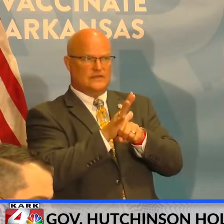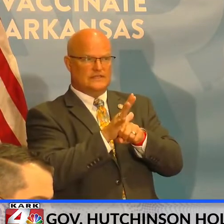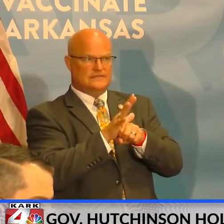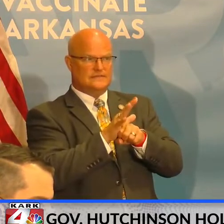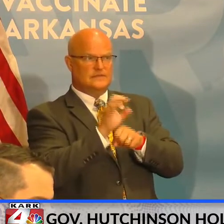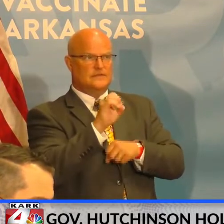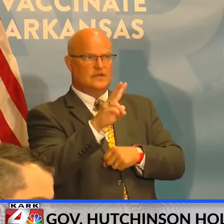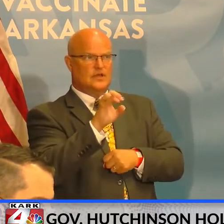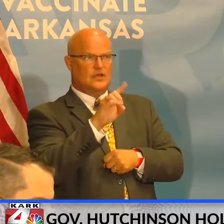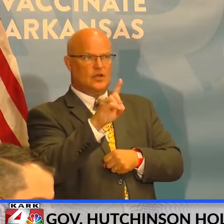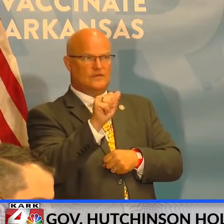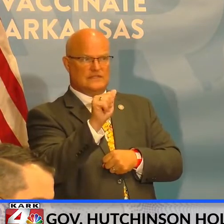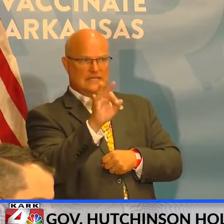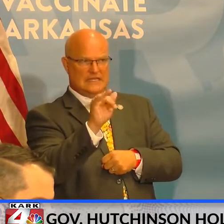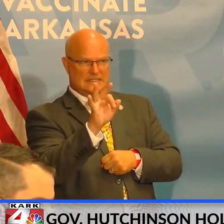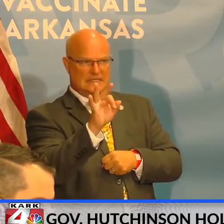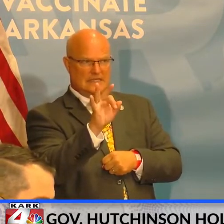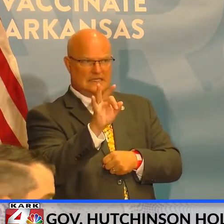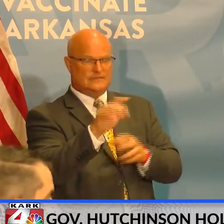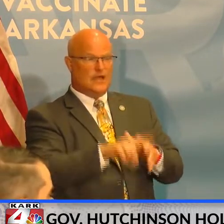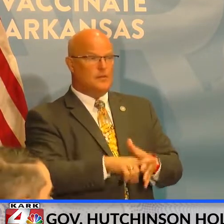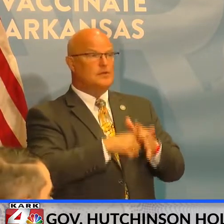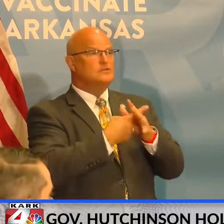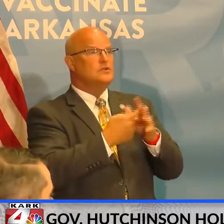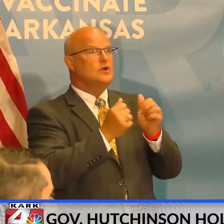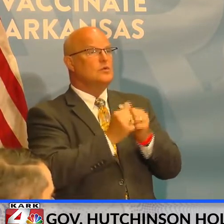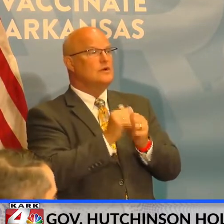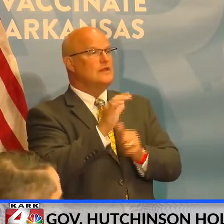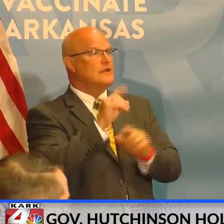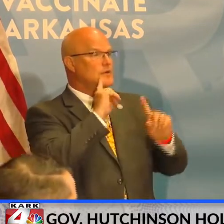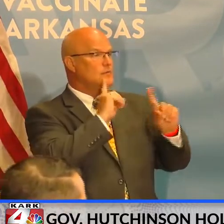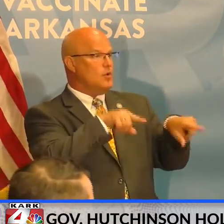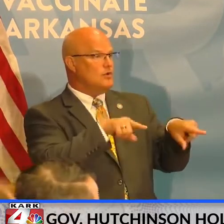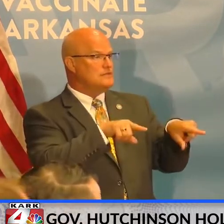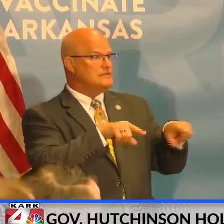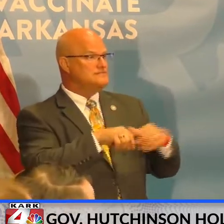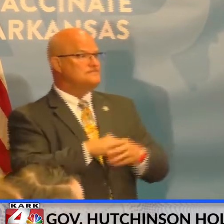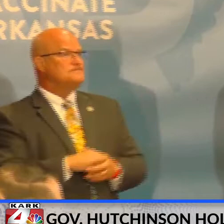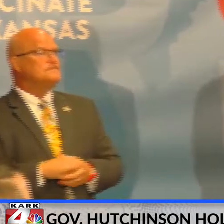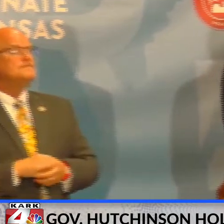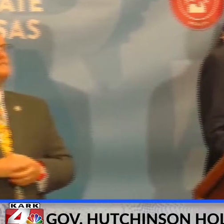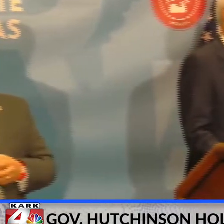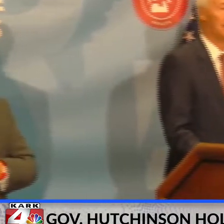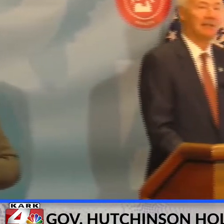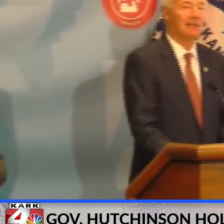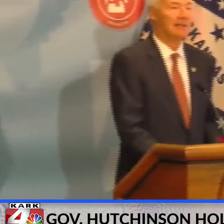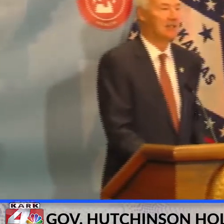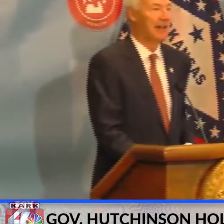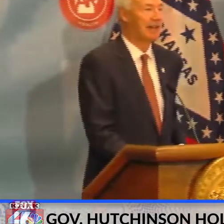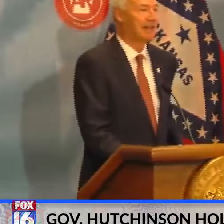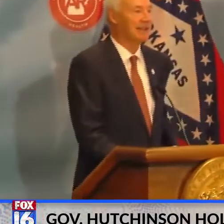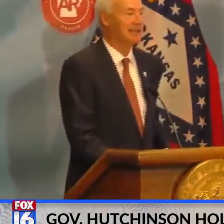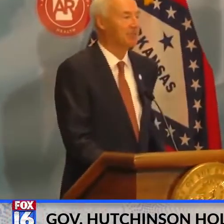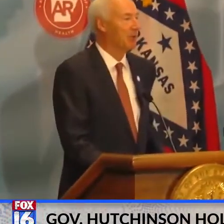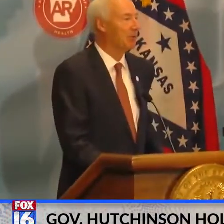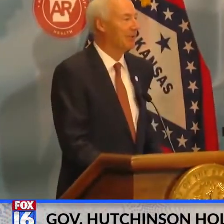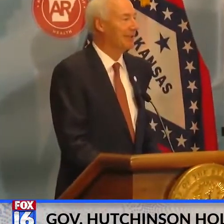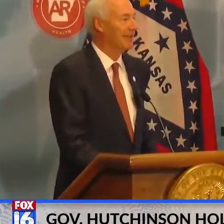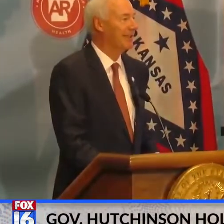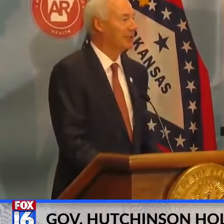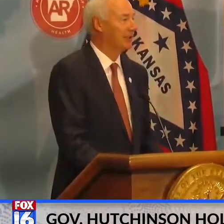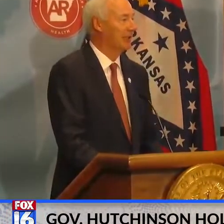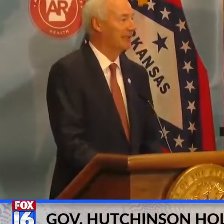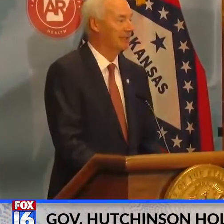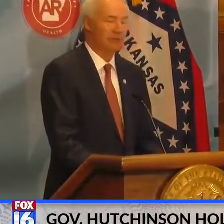And I want to start with the case report, which is sadly broke